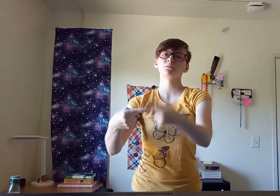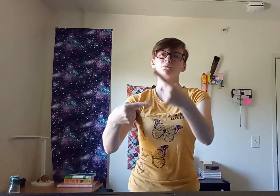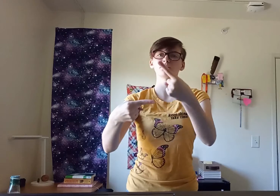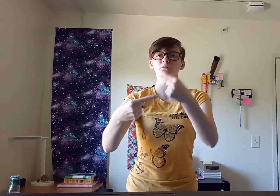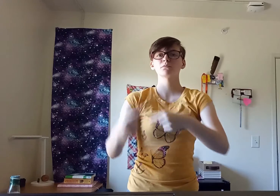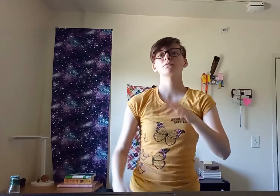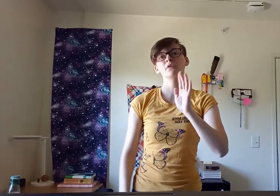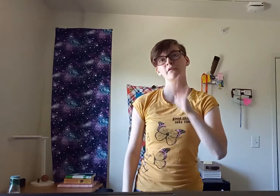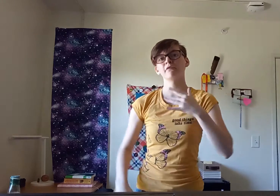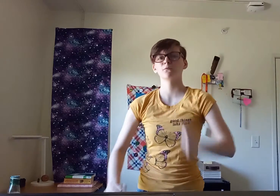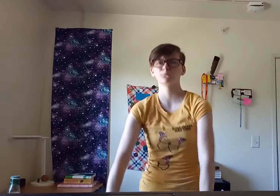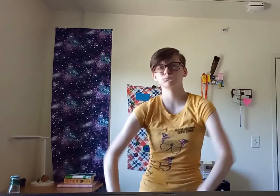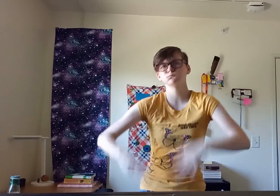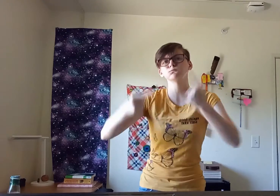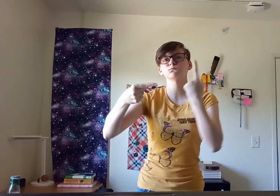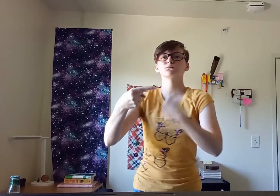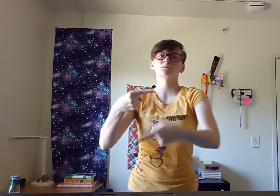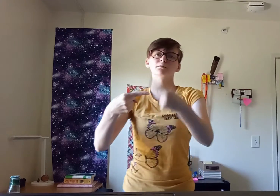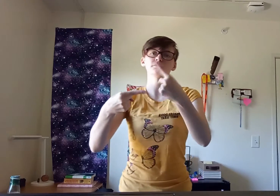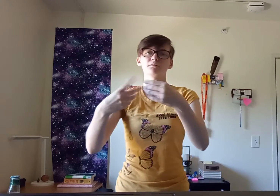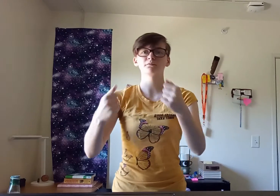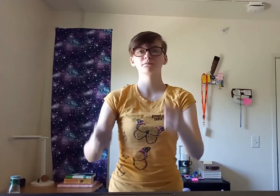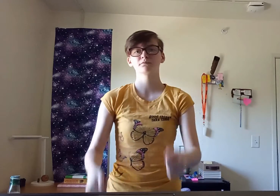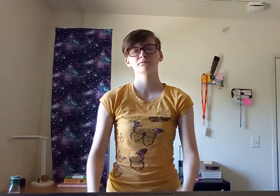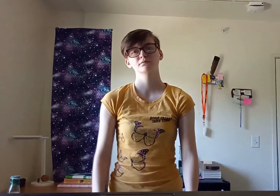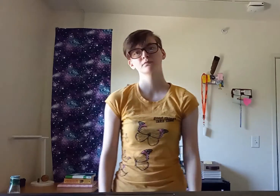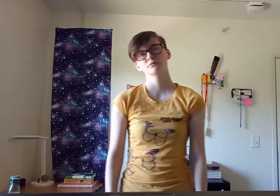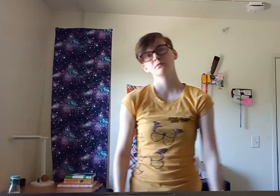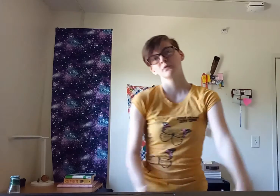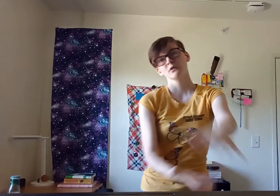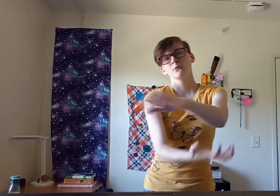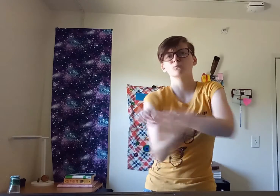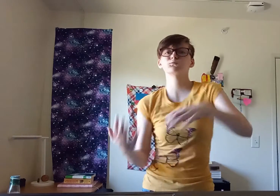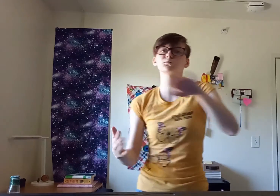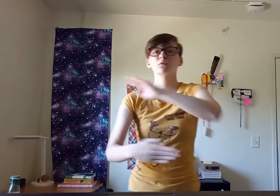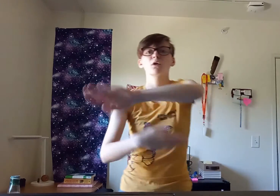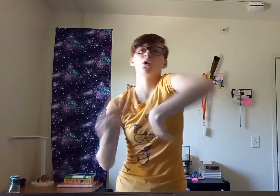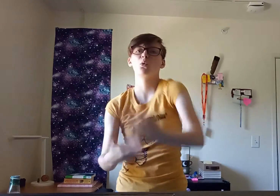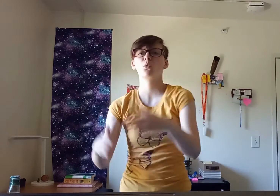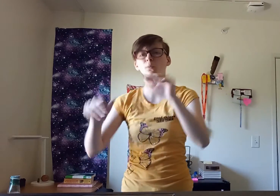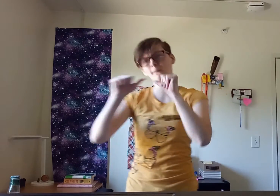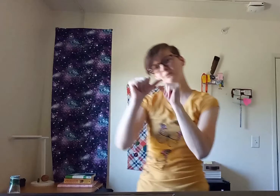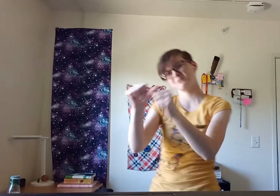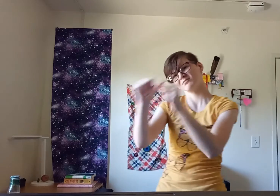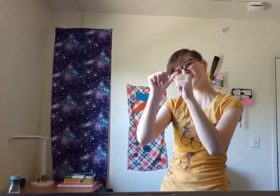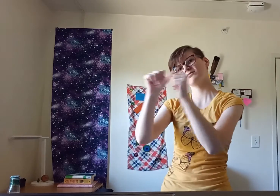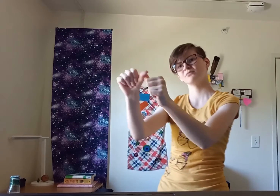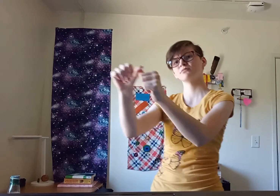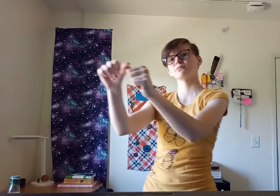it taking over Feel it taking over We can rather any storm